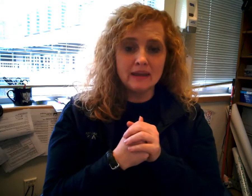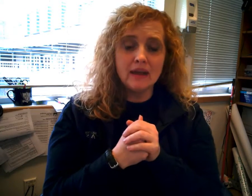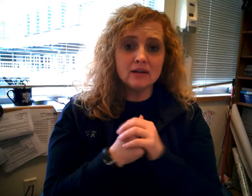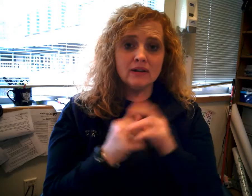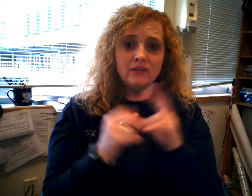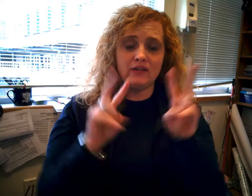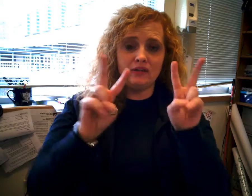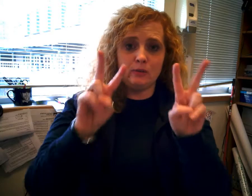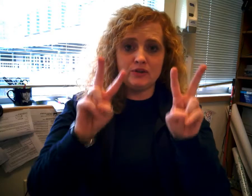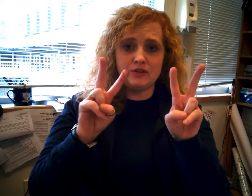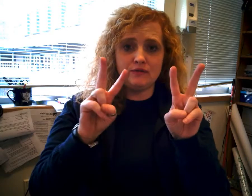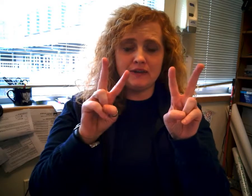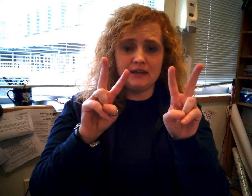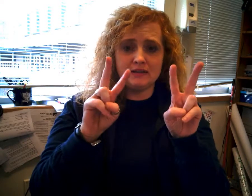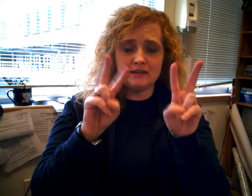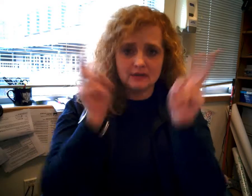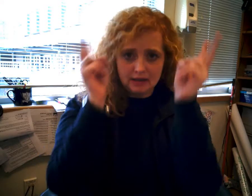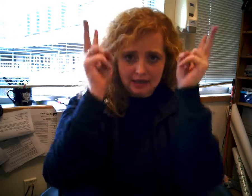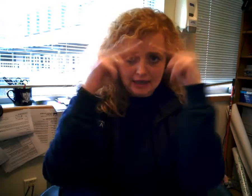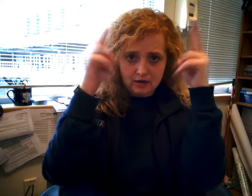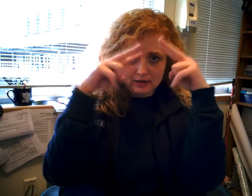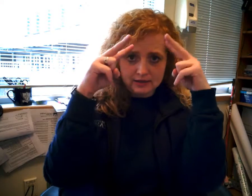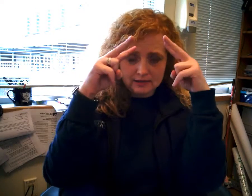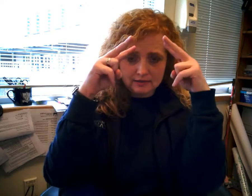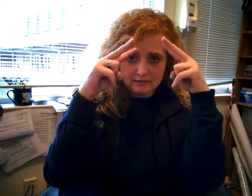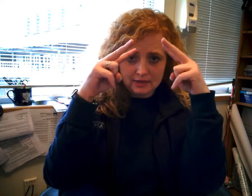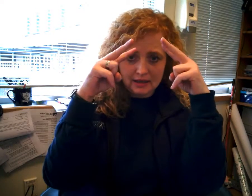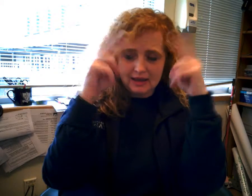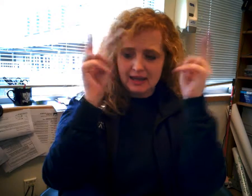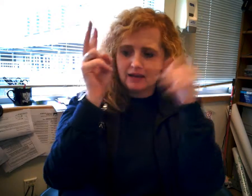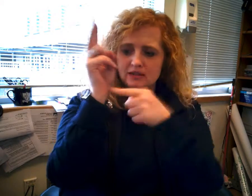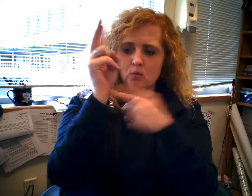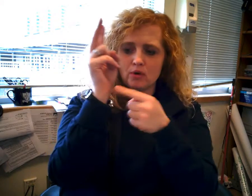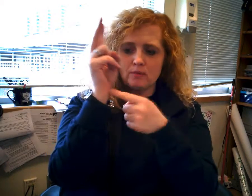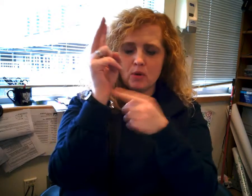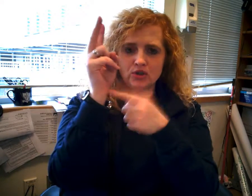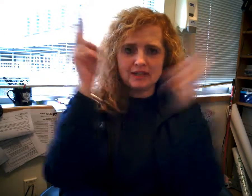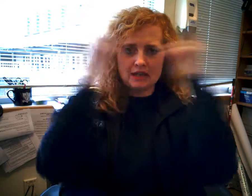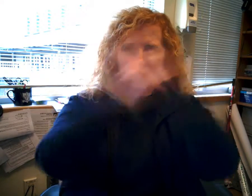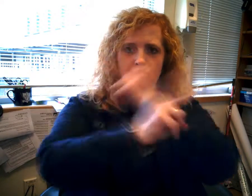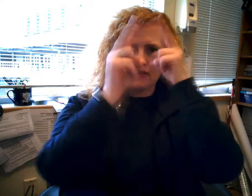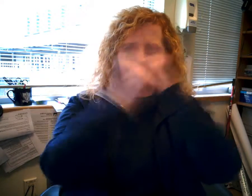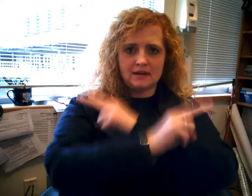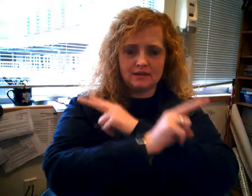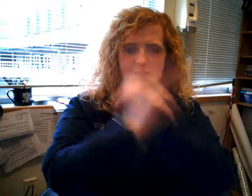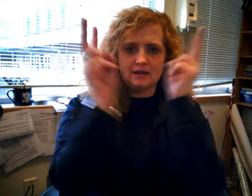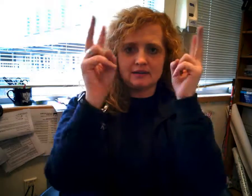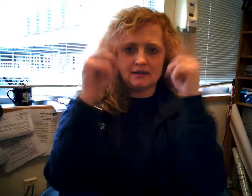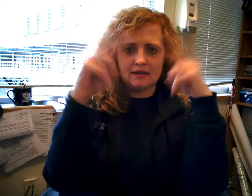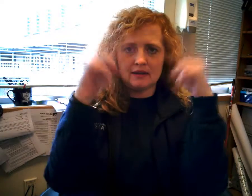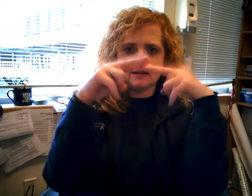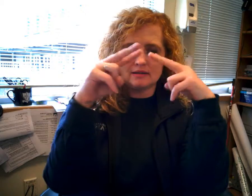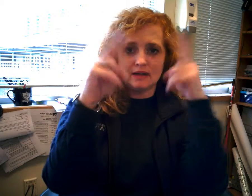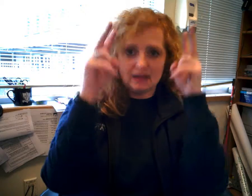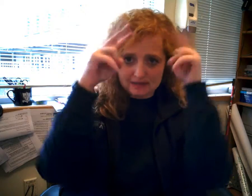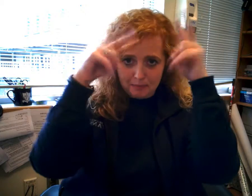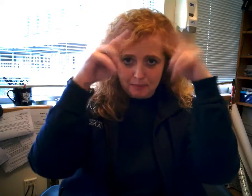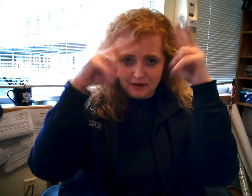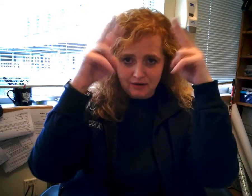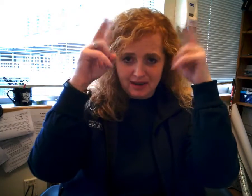careless is with two Vs. Careless. Kind of, it's more motion. It's not this. It's this. And it's up by your head,